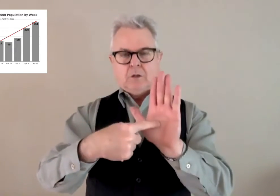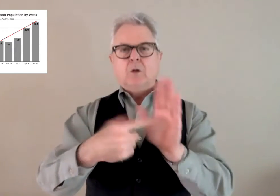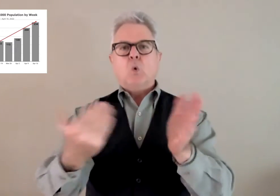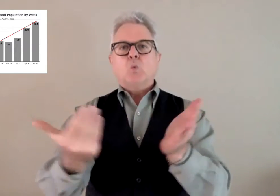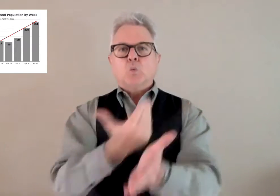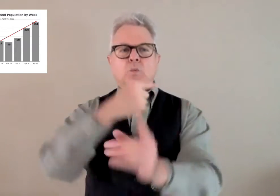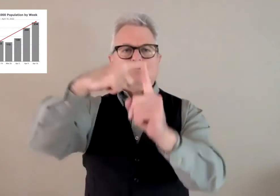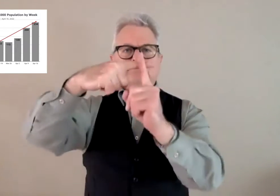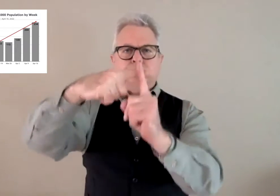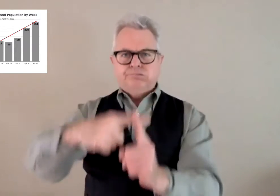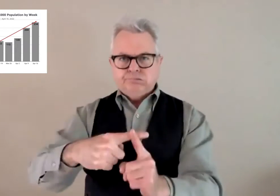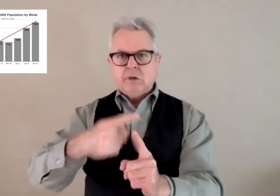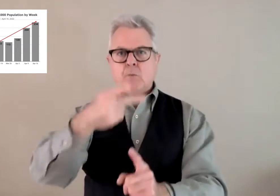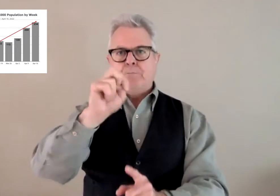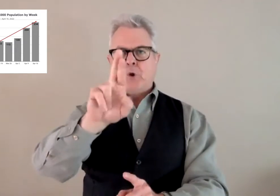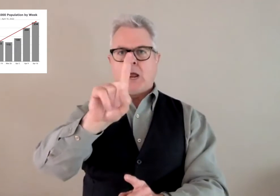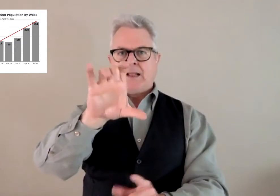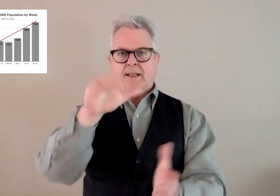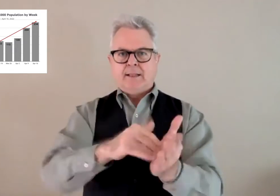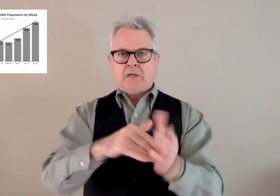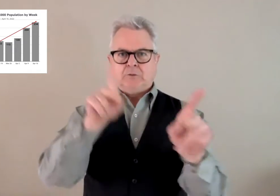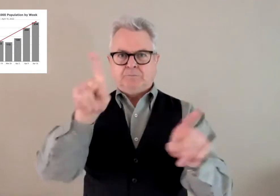This new chart now reflects the new positivity rate